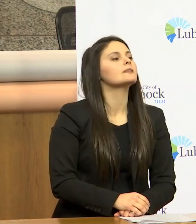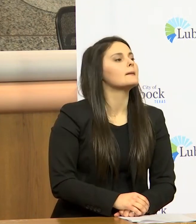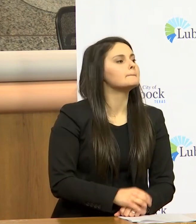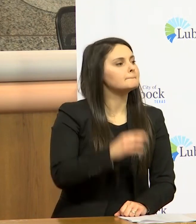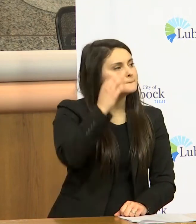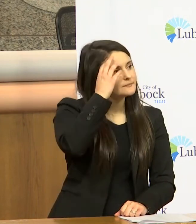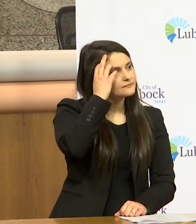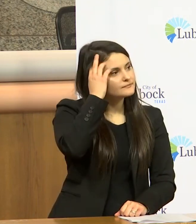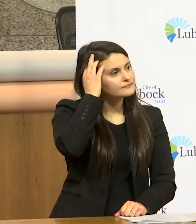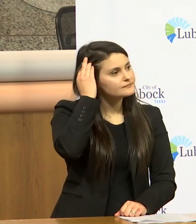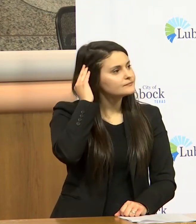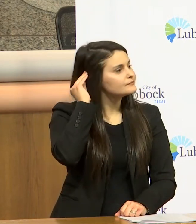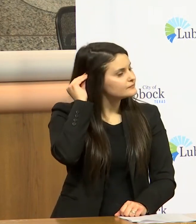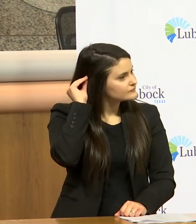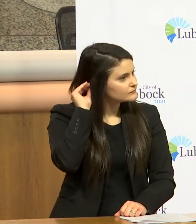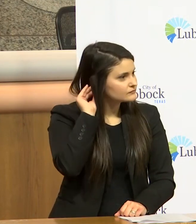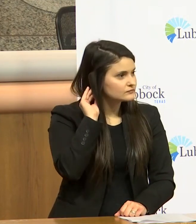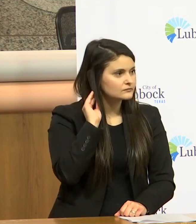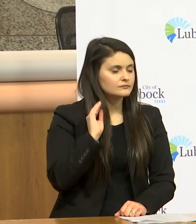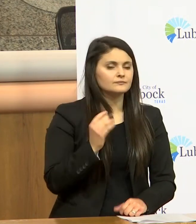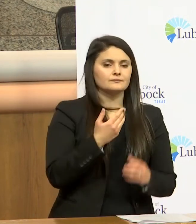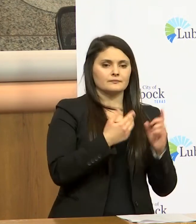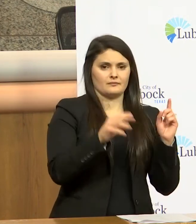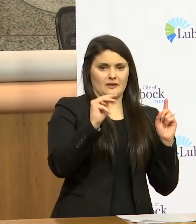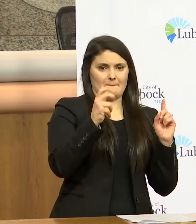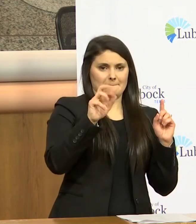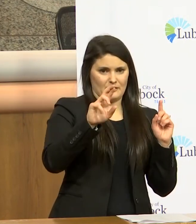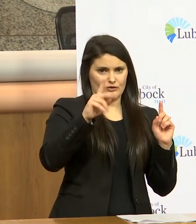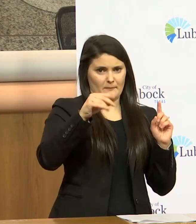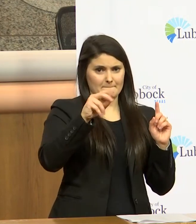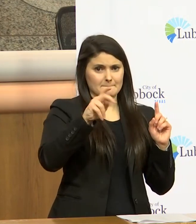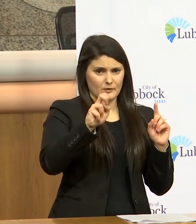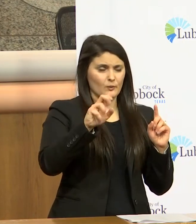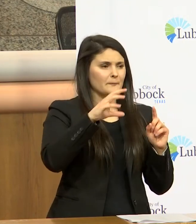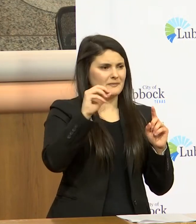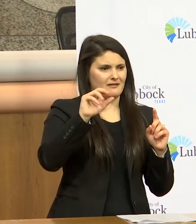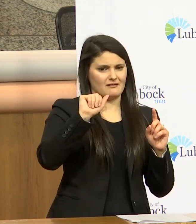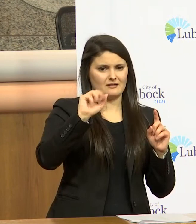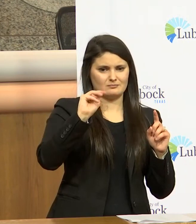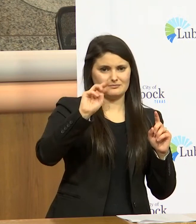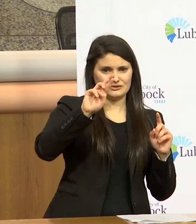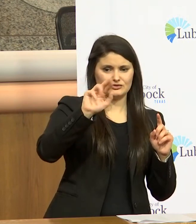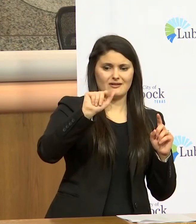this can be for mayor pope or mr atkinson i've read this about three or four times in new declaration